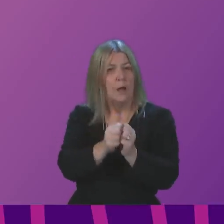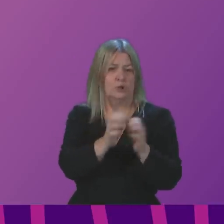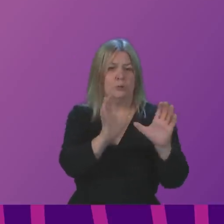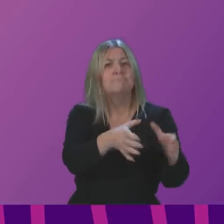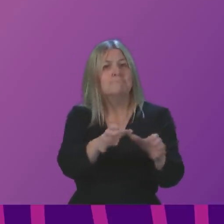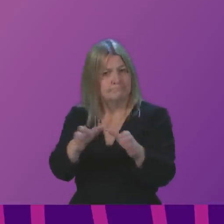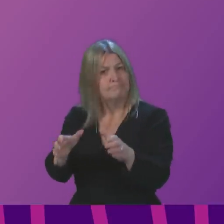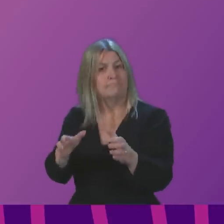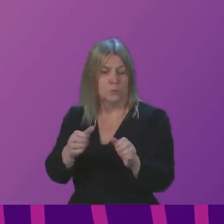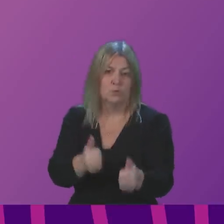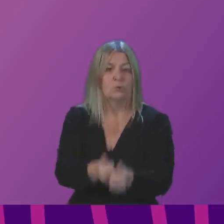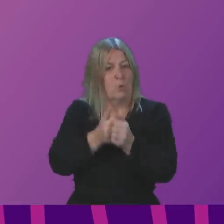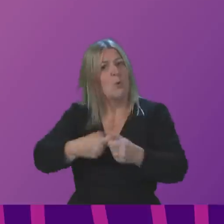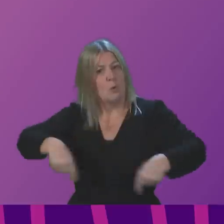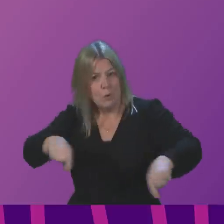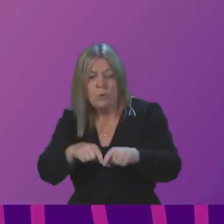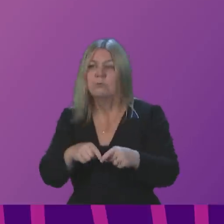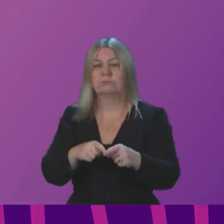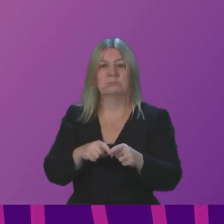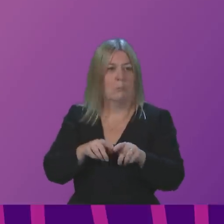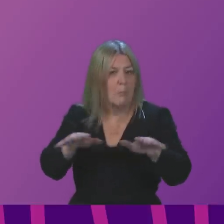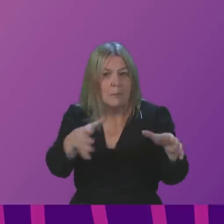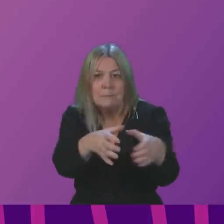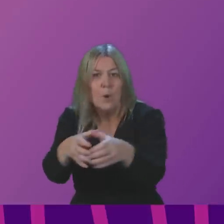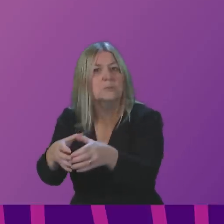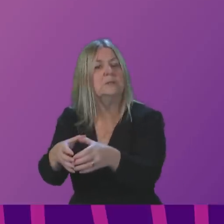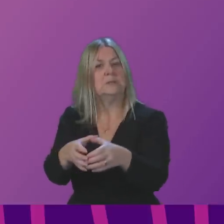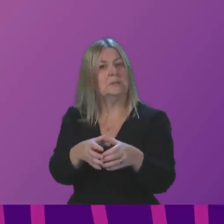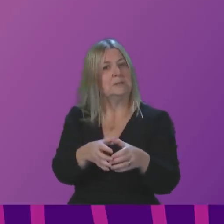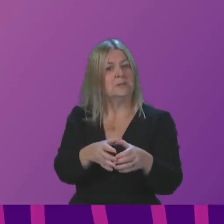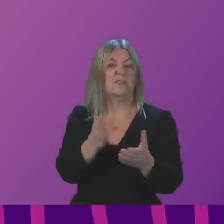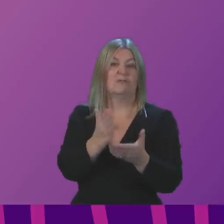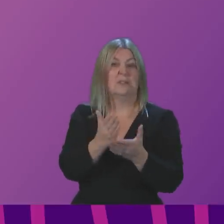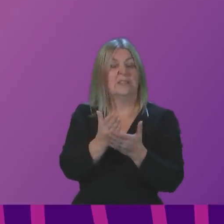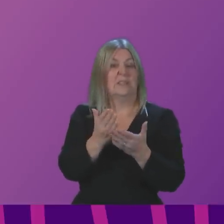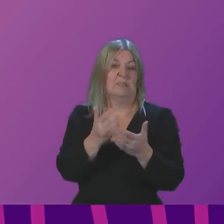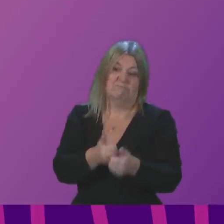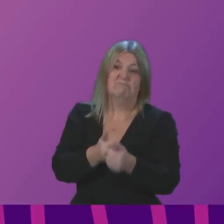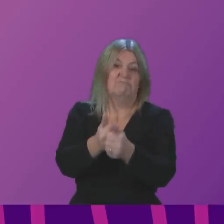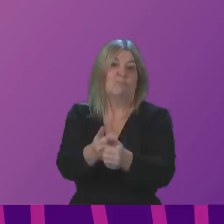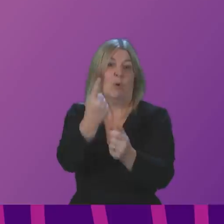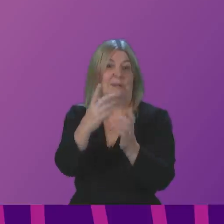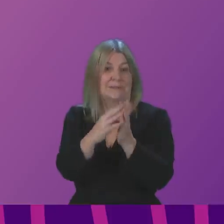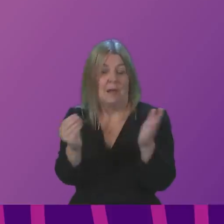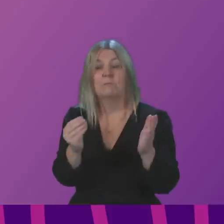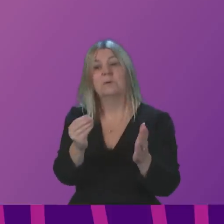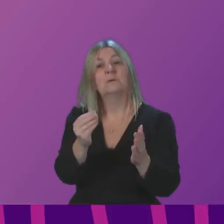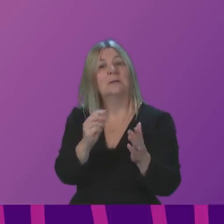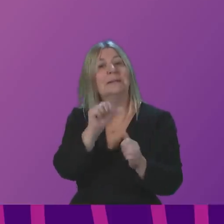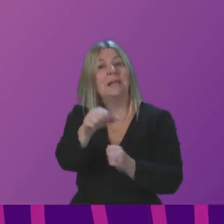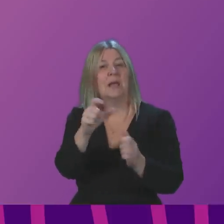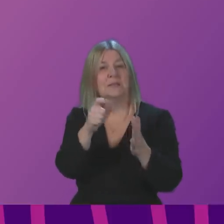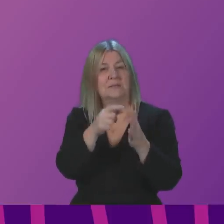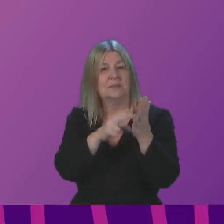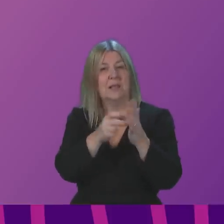with their plans and notes important developments, such as the decision that our next census will ask, can you use BSL for the first time?